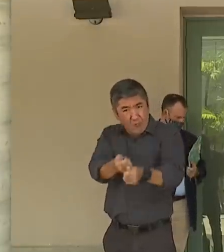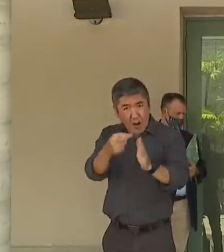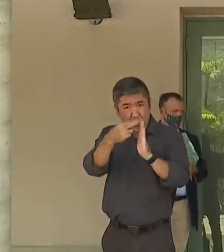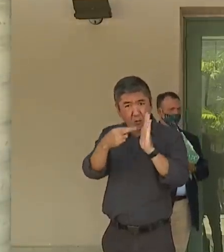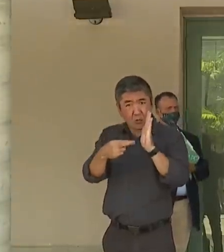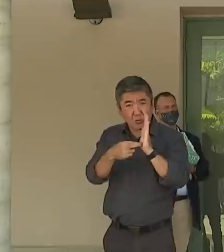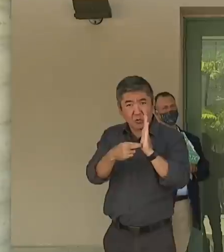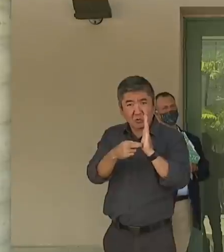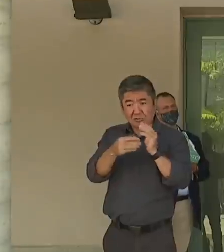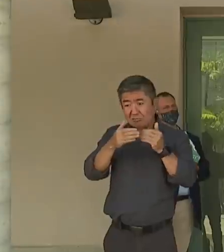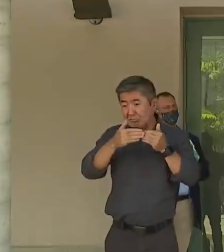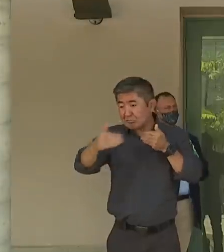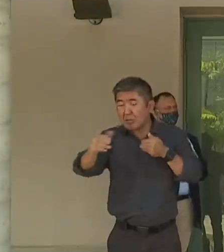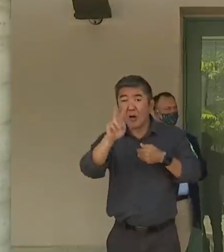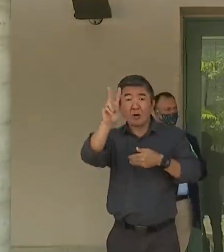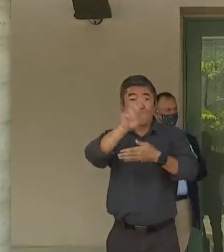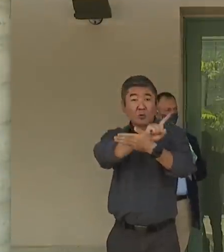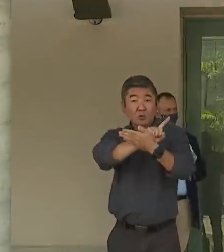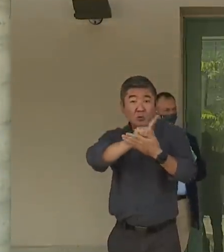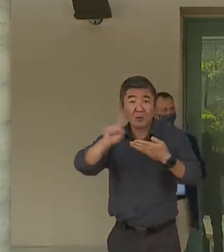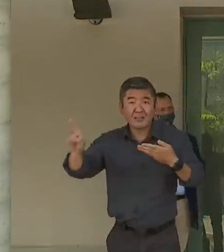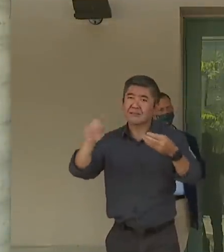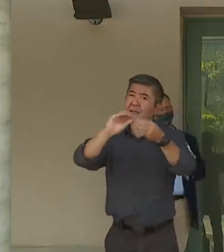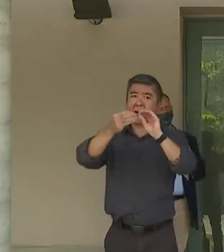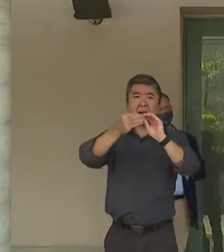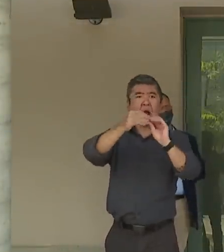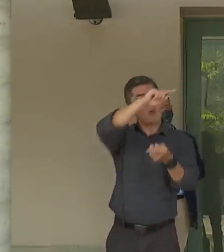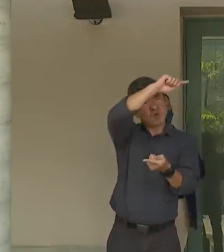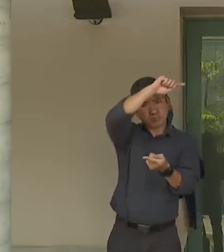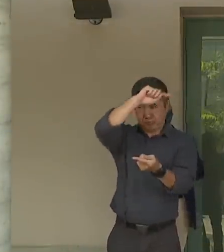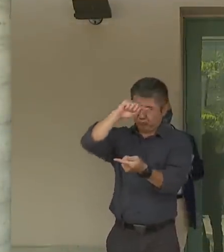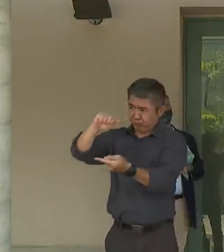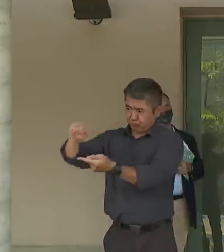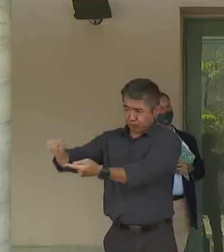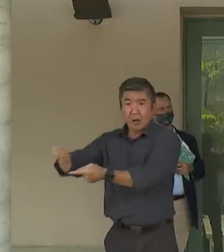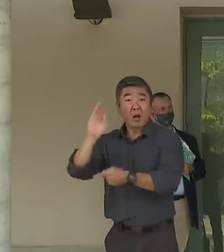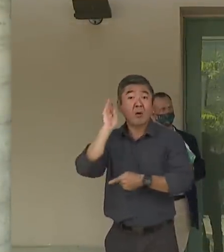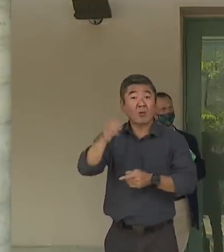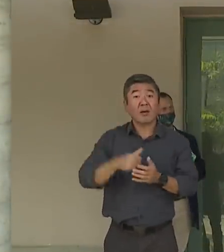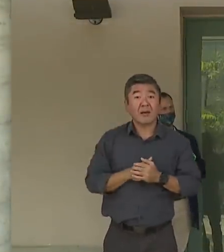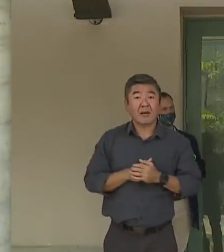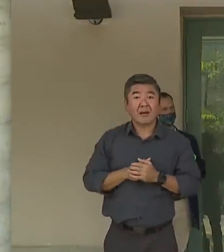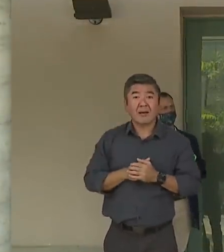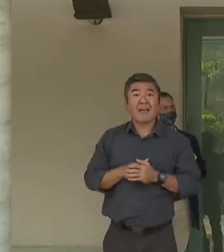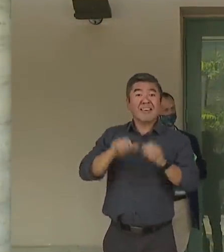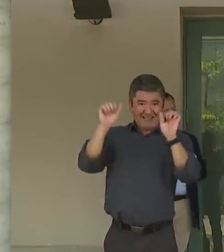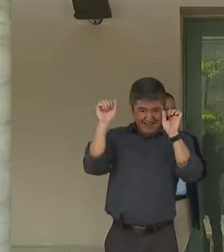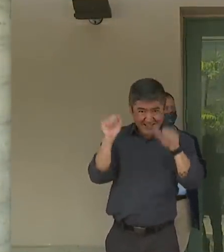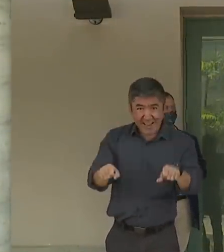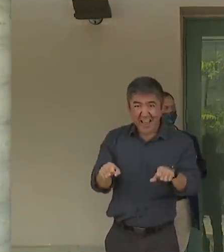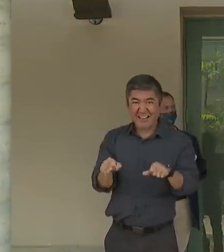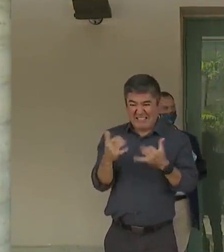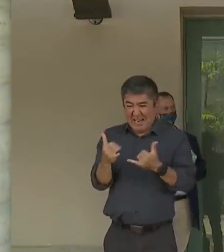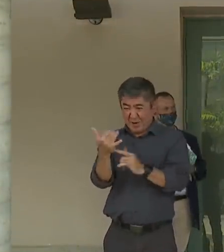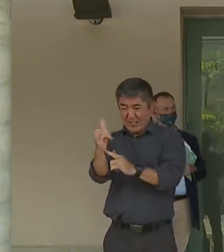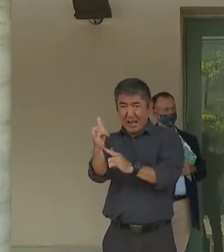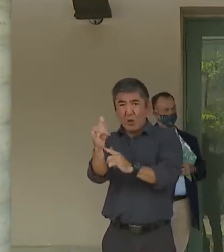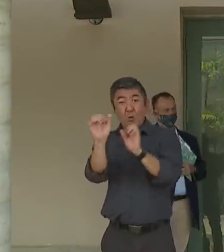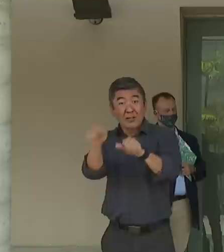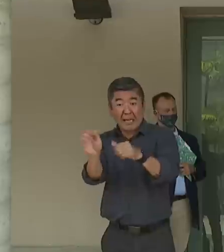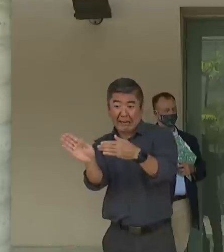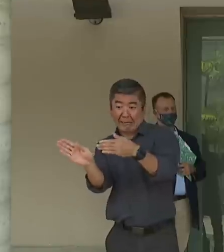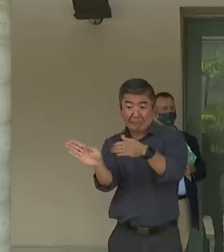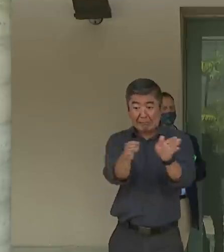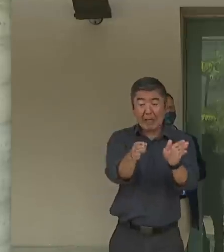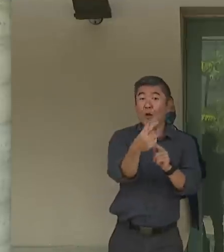confident you will drive down your positivity rates in your cases to the point that you're back in the green and then you can